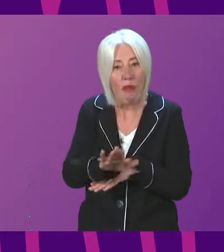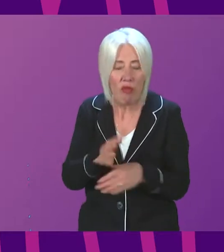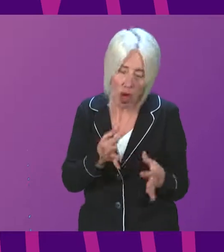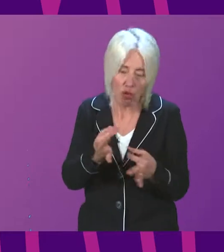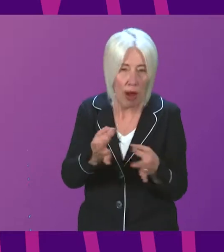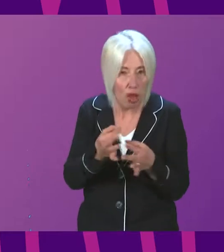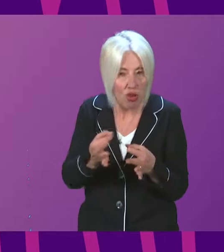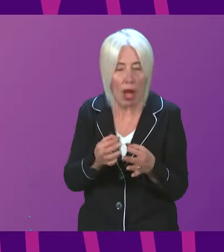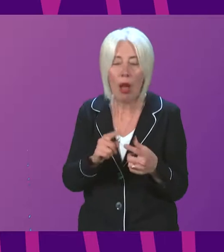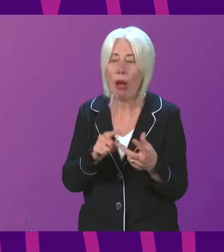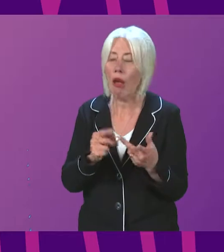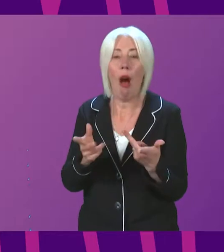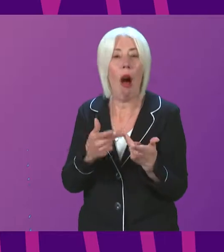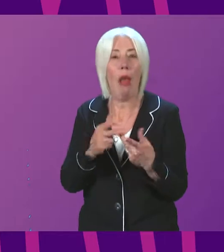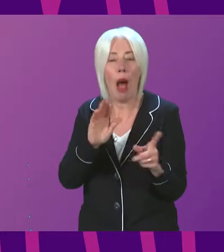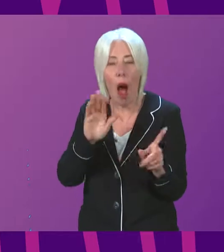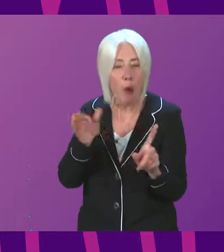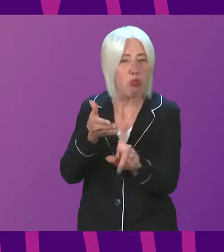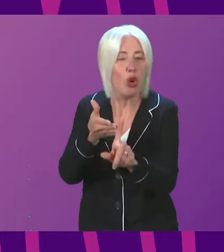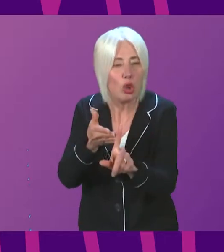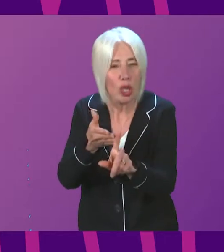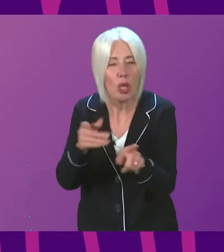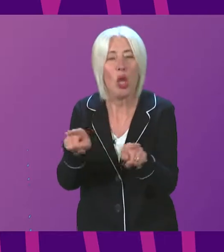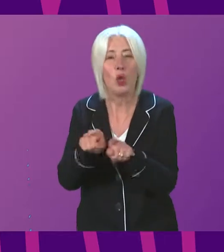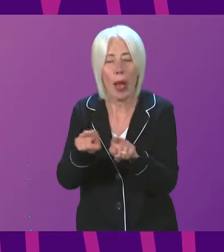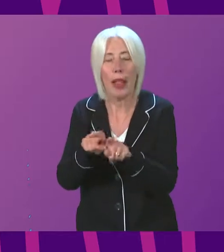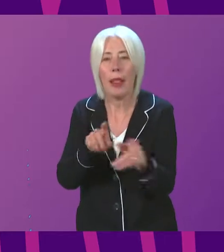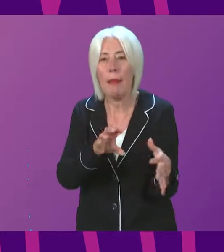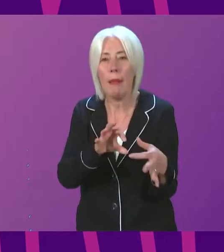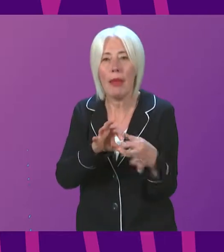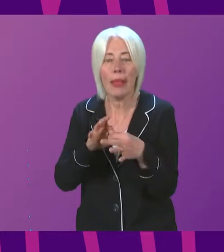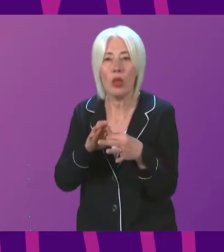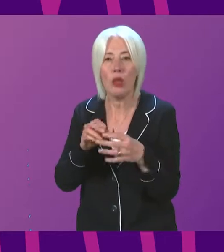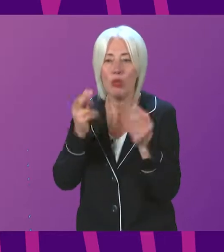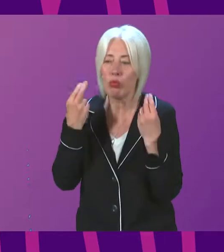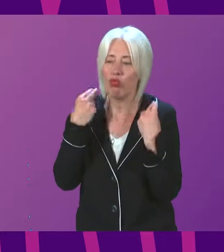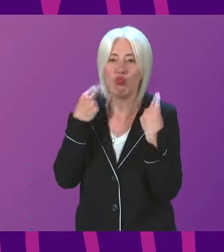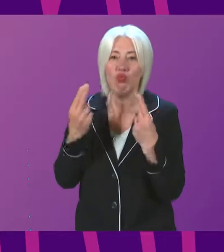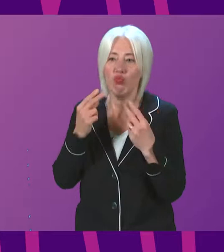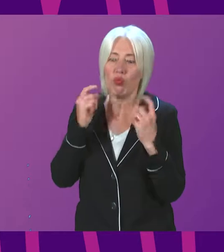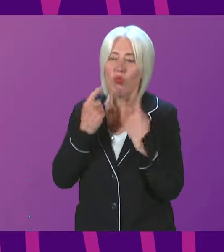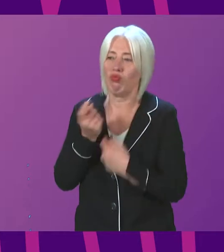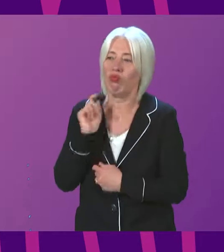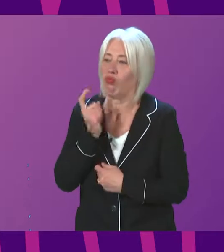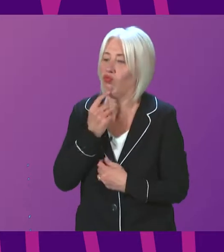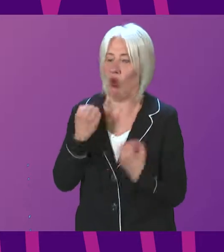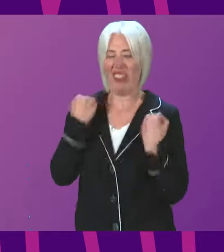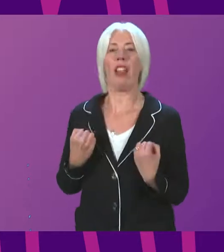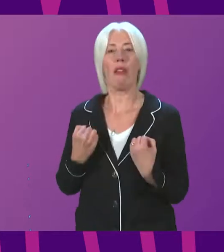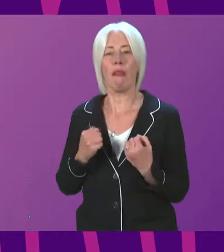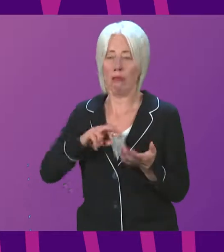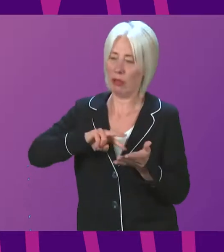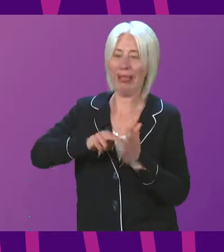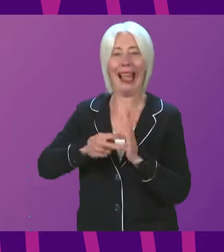approaches that we take, particularly in the space of resilience planning, to ensure that should there be